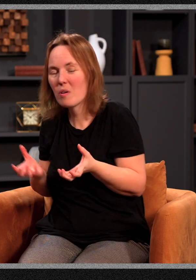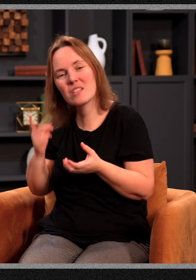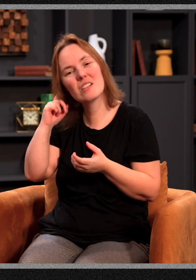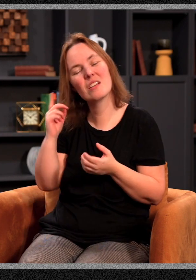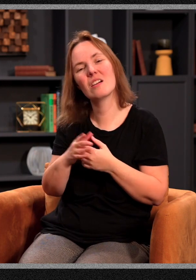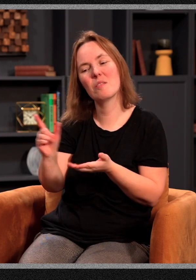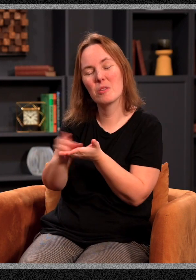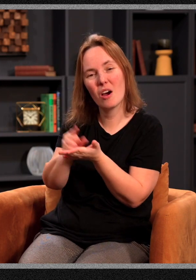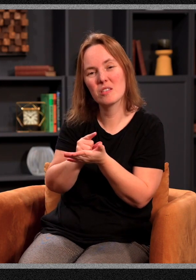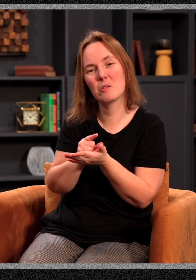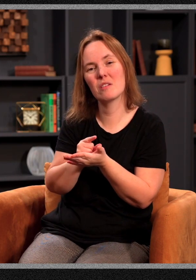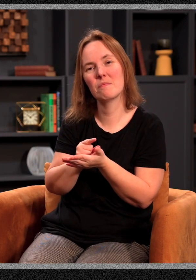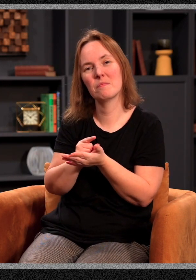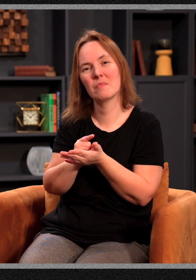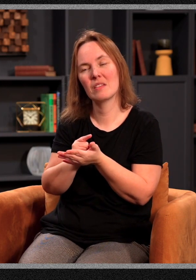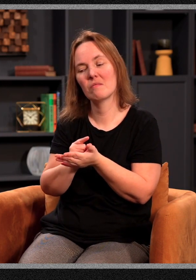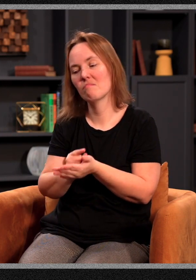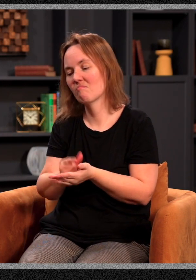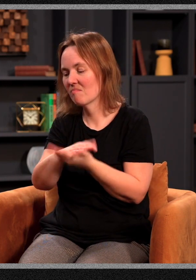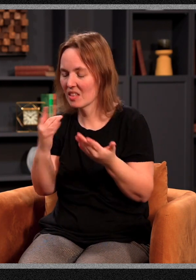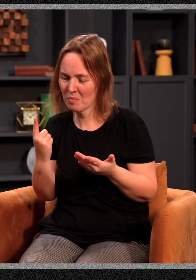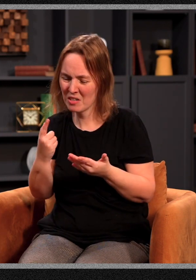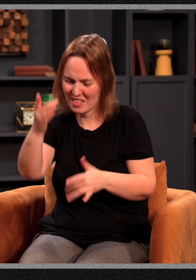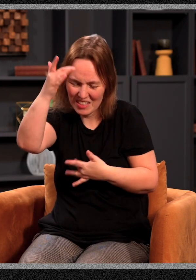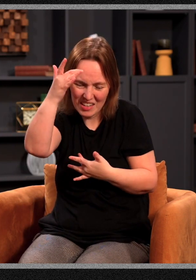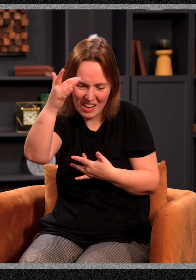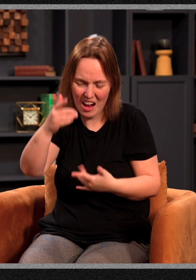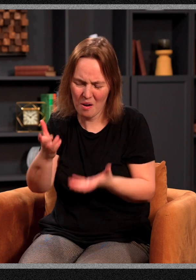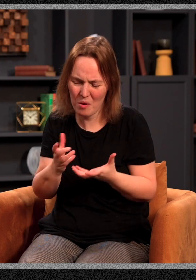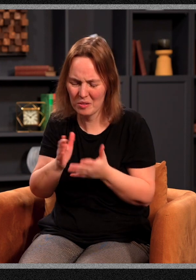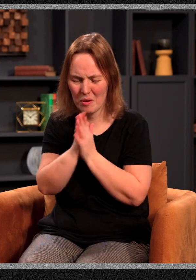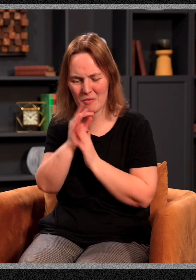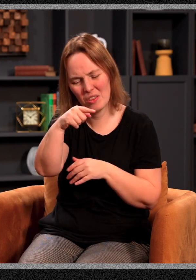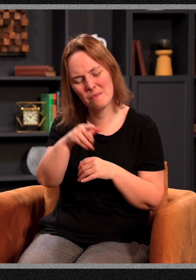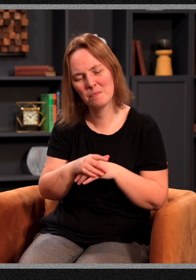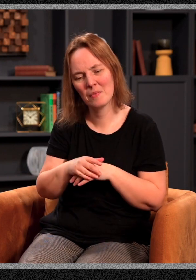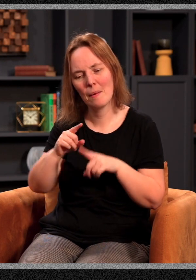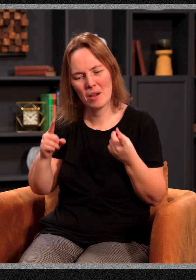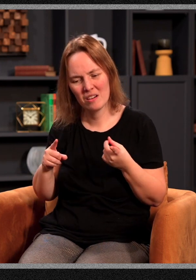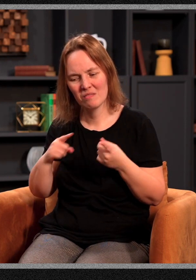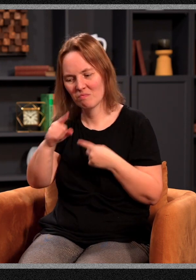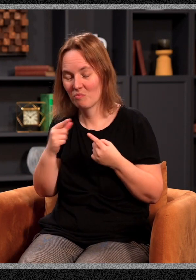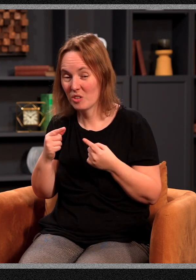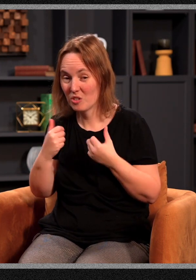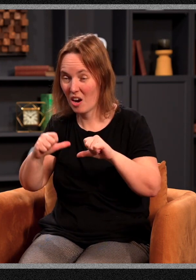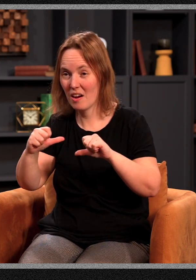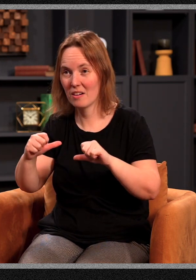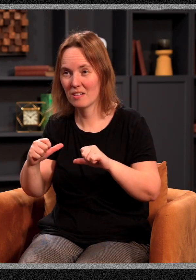gospel you get a chance to share. Maybe someone is sick and you're saying, oh, I'd just love to reach out and pray for them, whatever it may be. But when you go to do that, you have this hindering